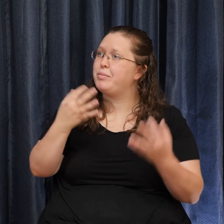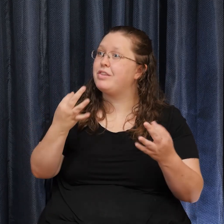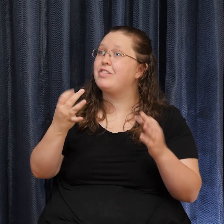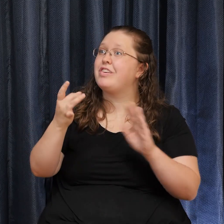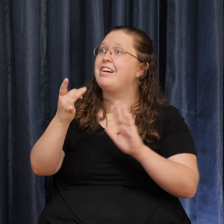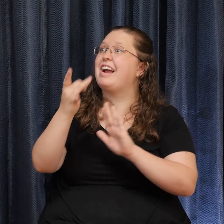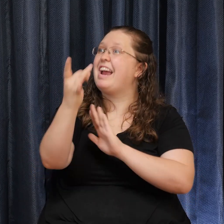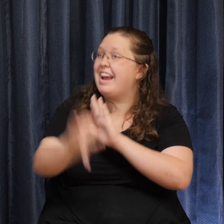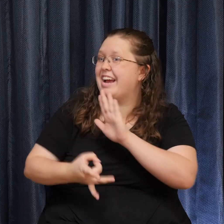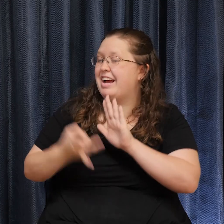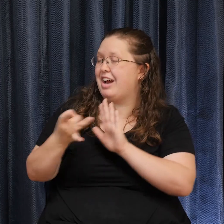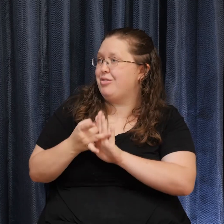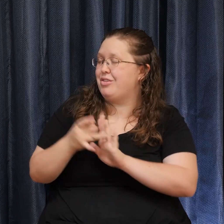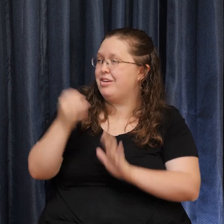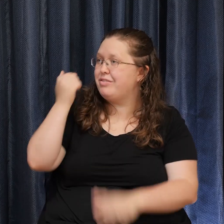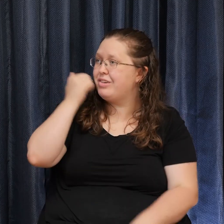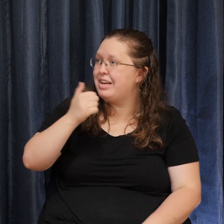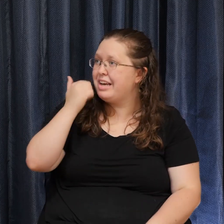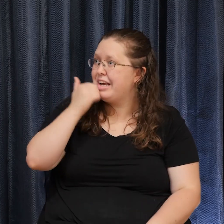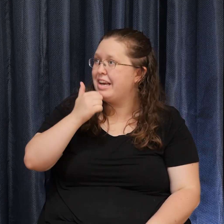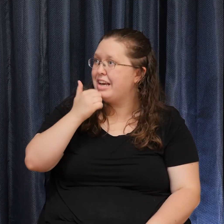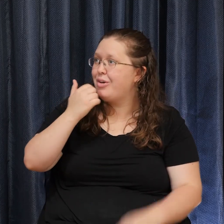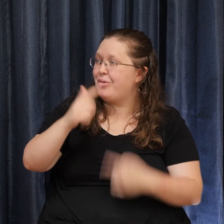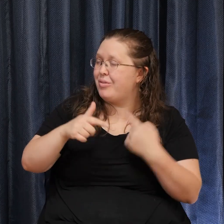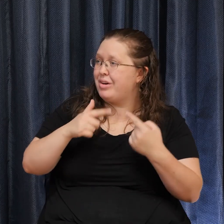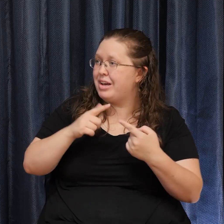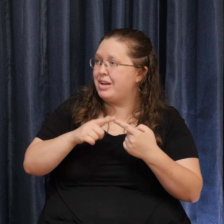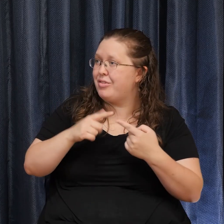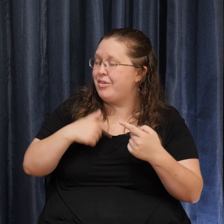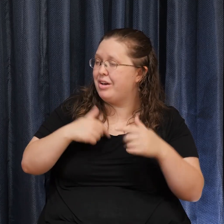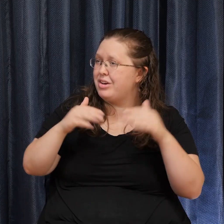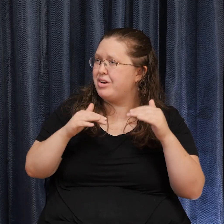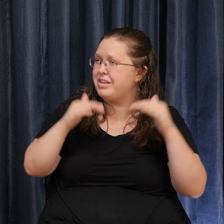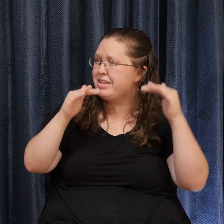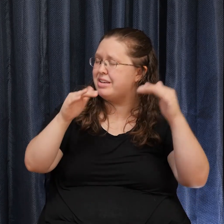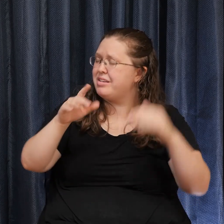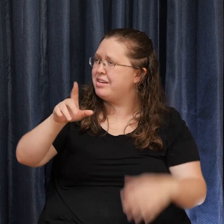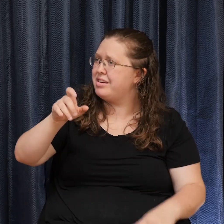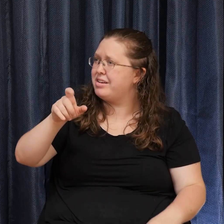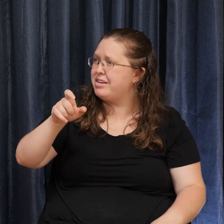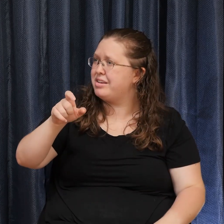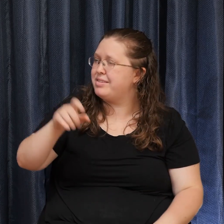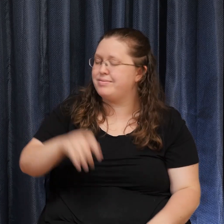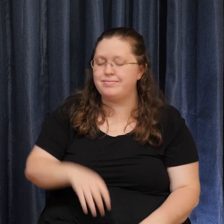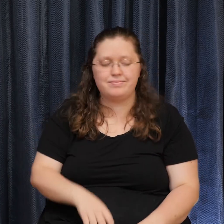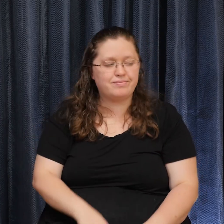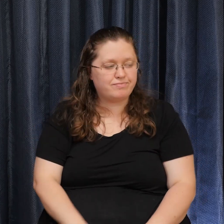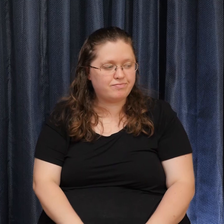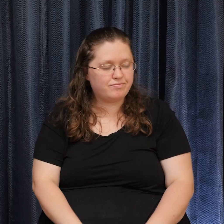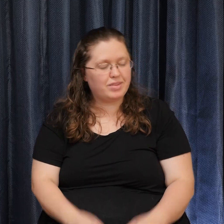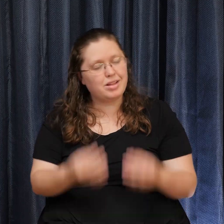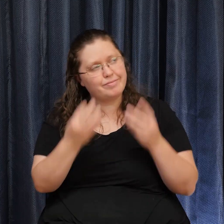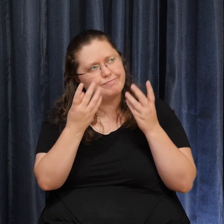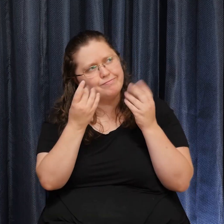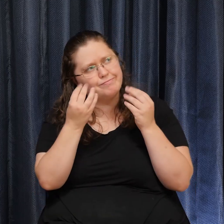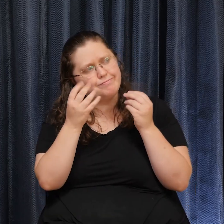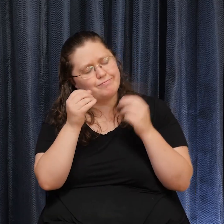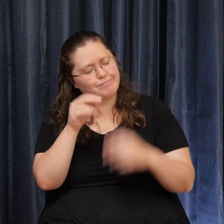A day When will I transcend And the master Pondered a moment And looked at him And he said If